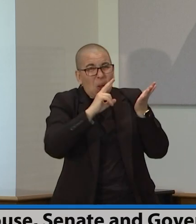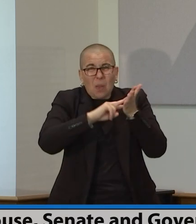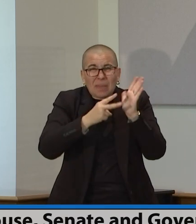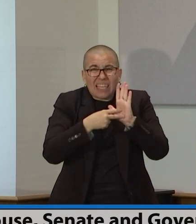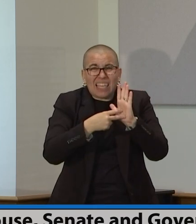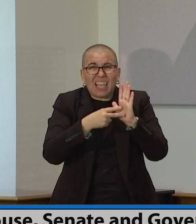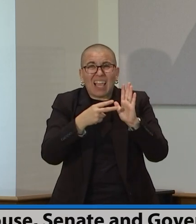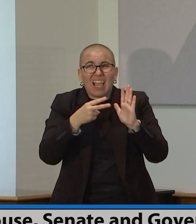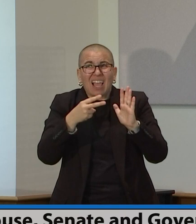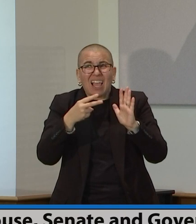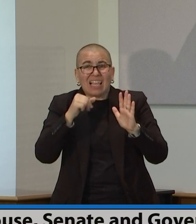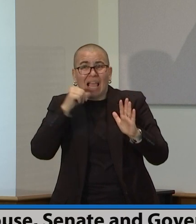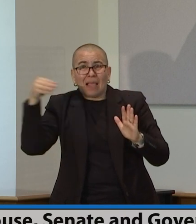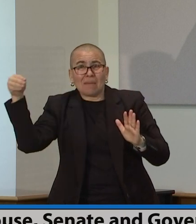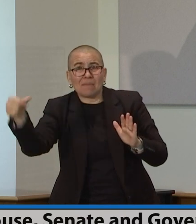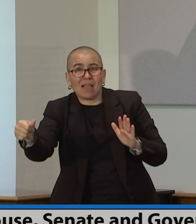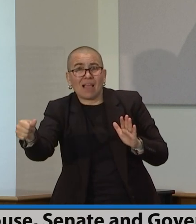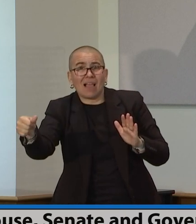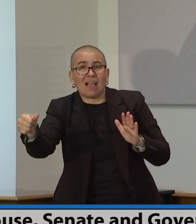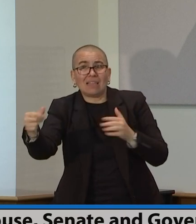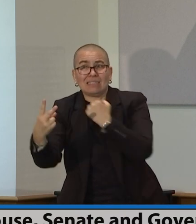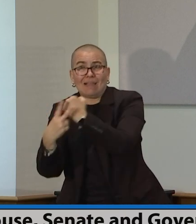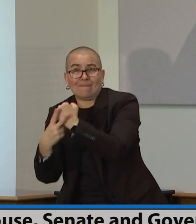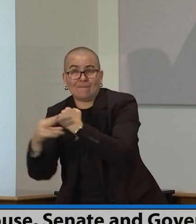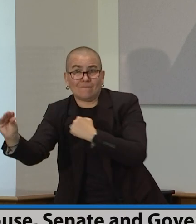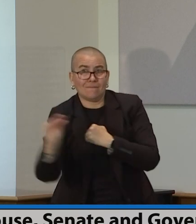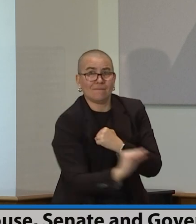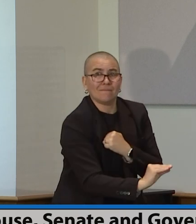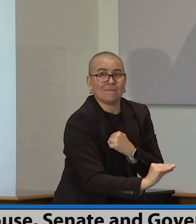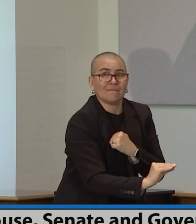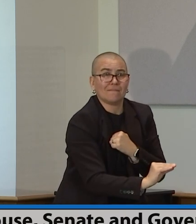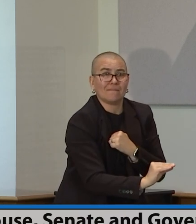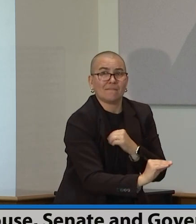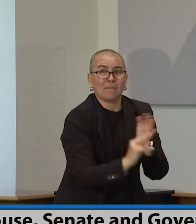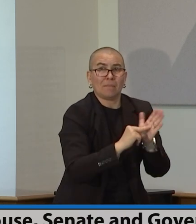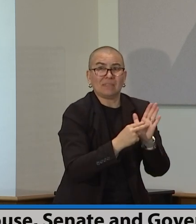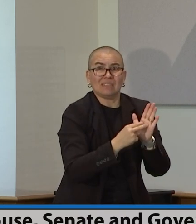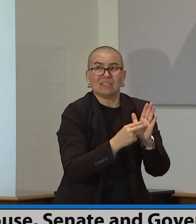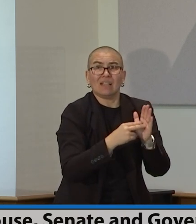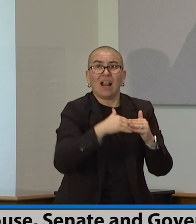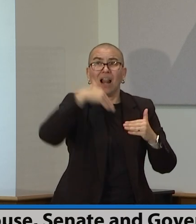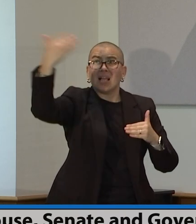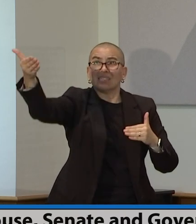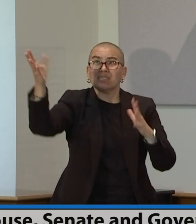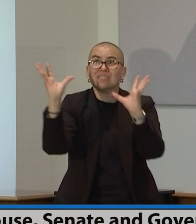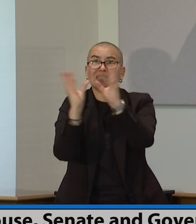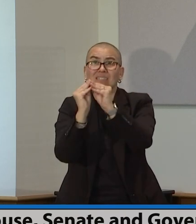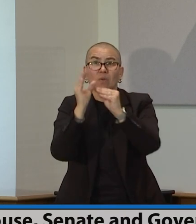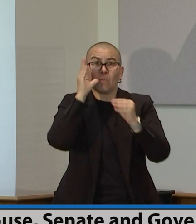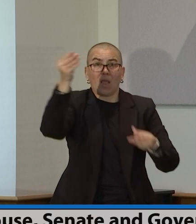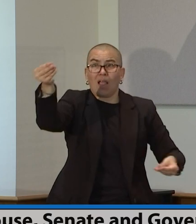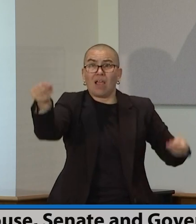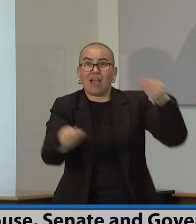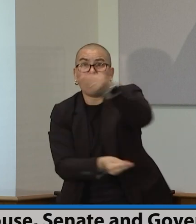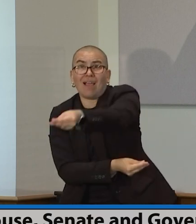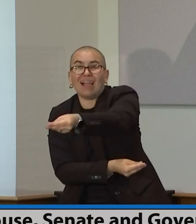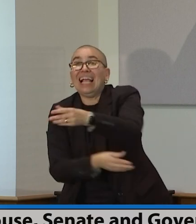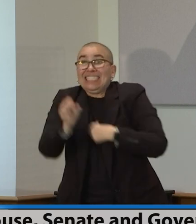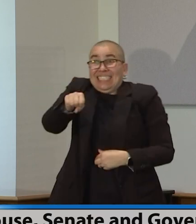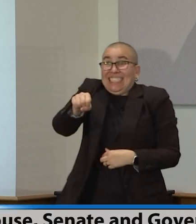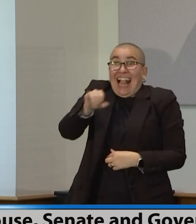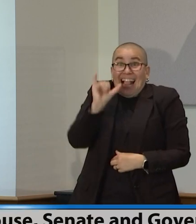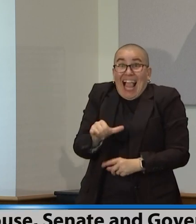biennium. Is that just to be spent next session? Yeah. Well, that's, that's the point is we don't know what next year is going to bring us. And so we have those, those